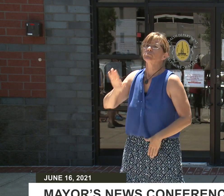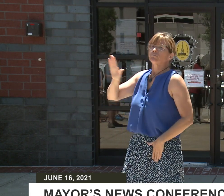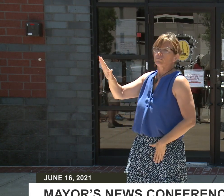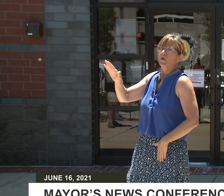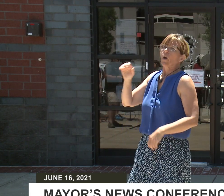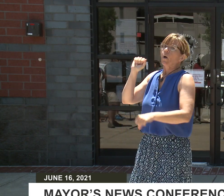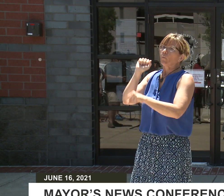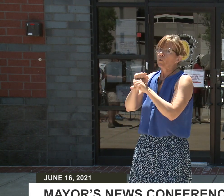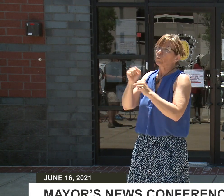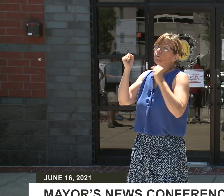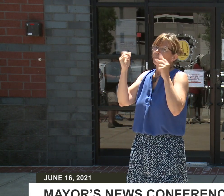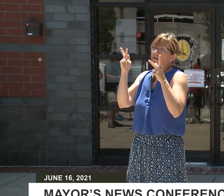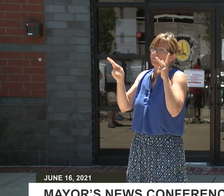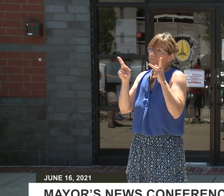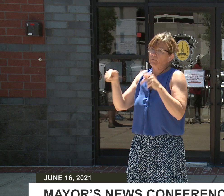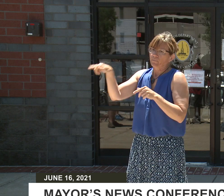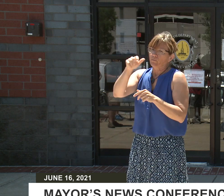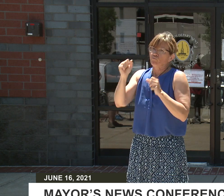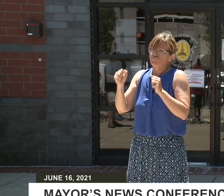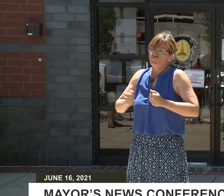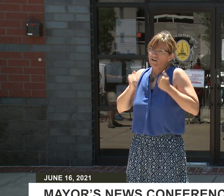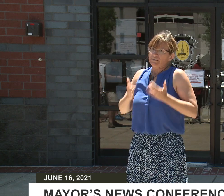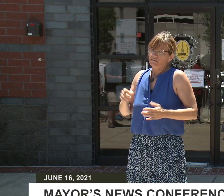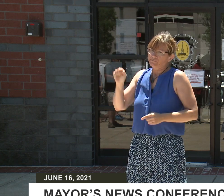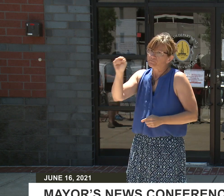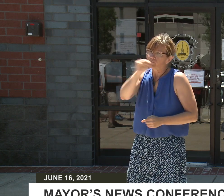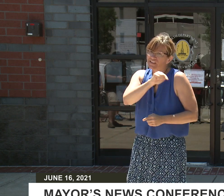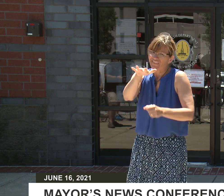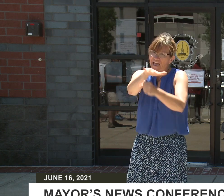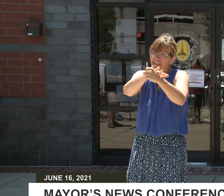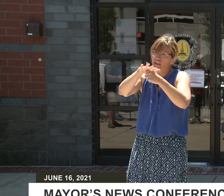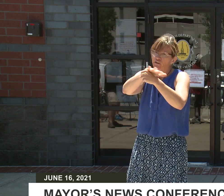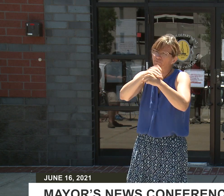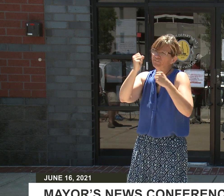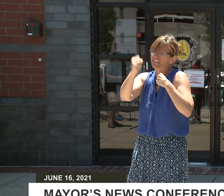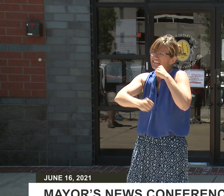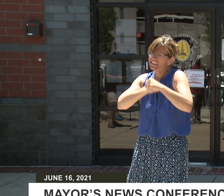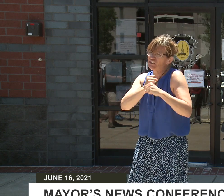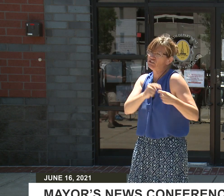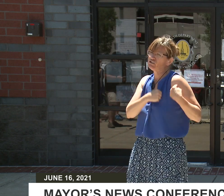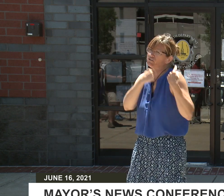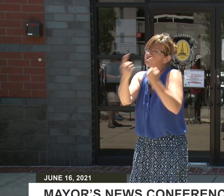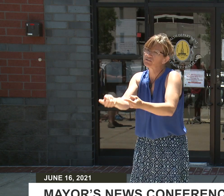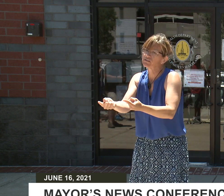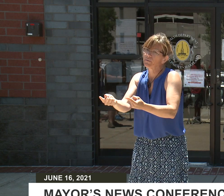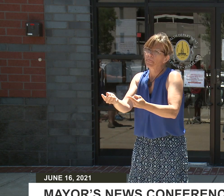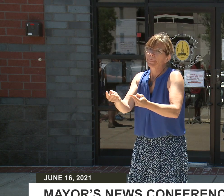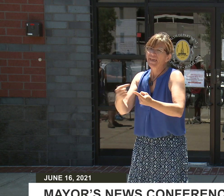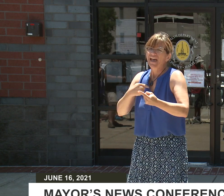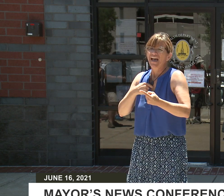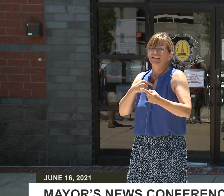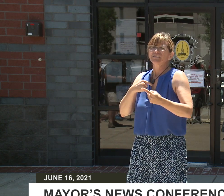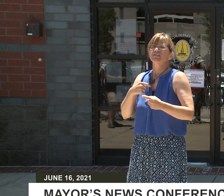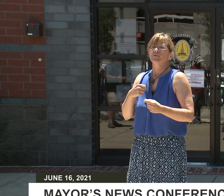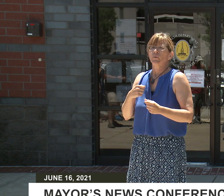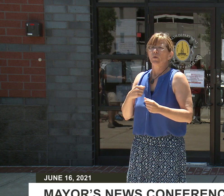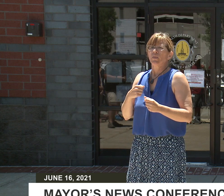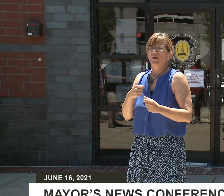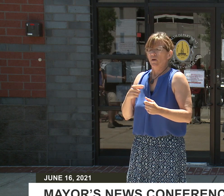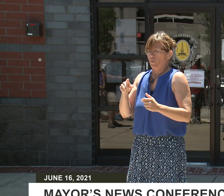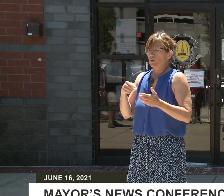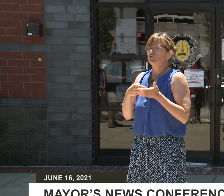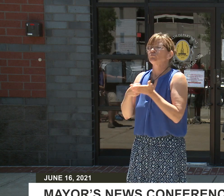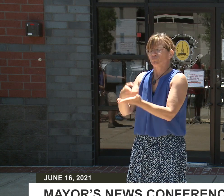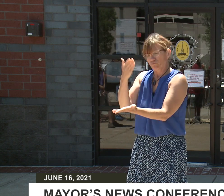agencies is to include the police commissioners see what these individuals see. The action's going to be there. I know that the Western District has a robust